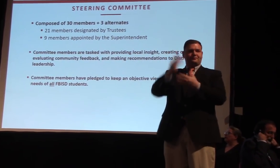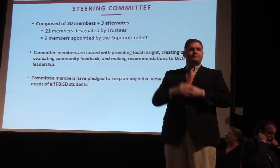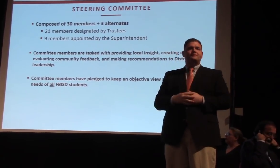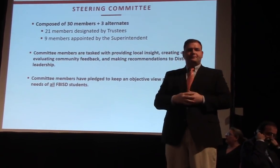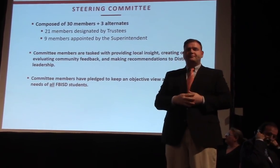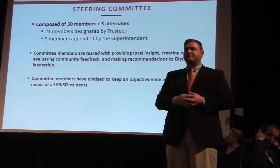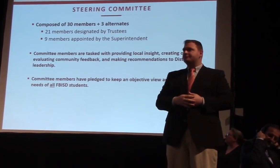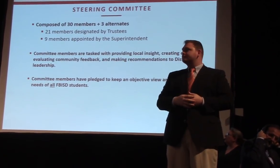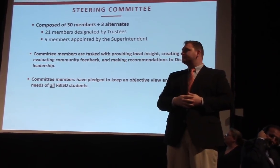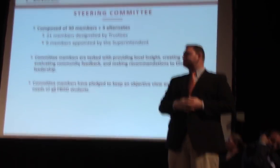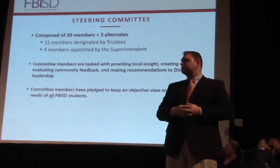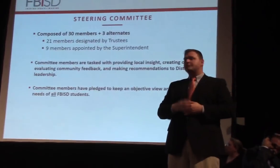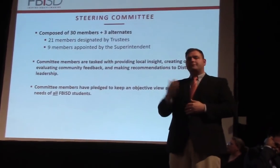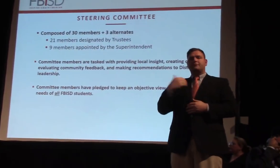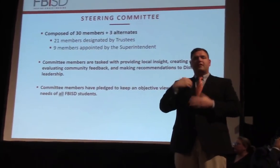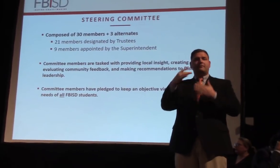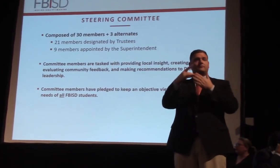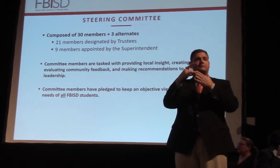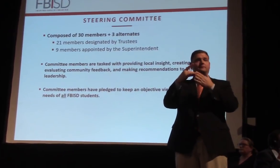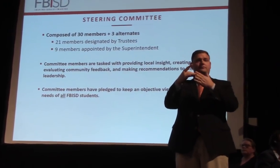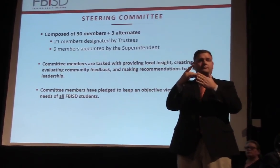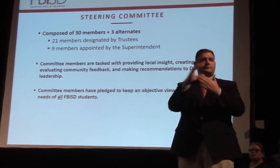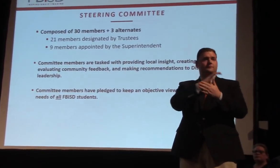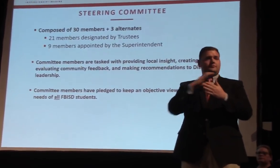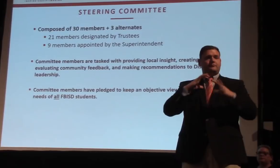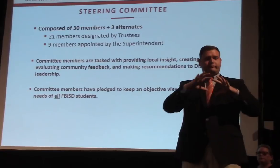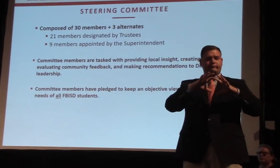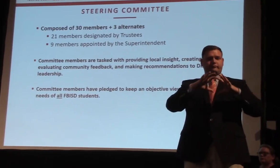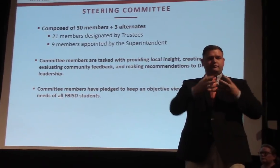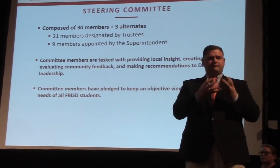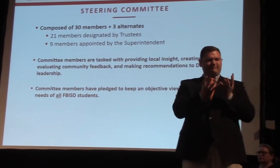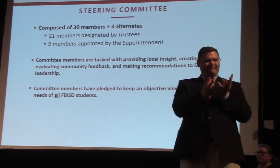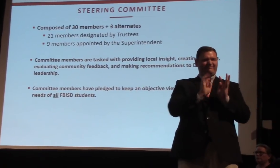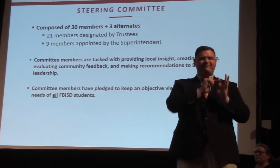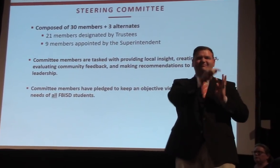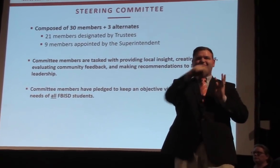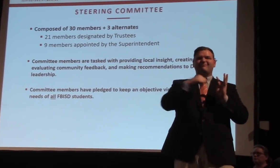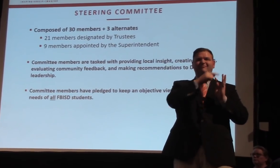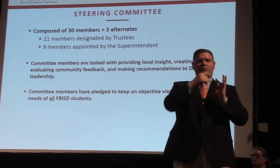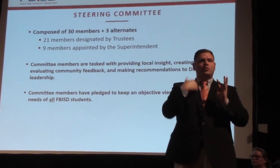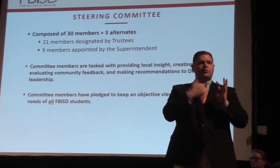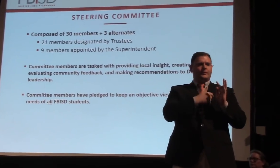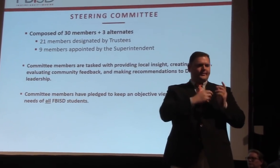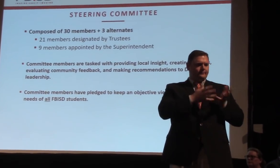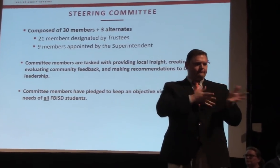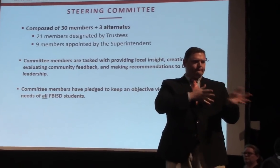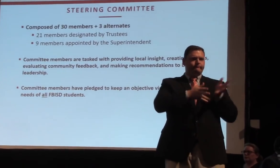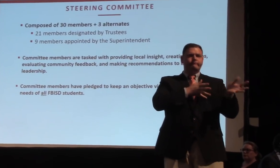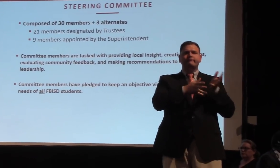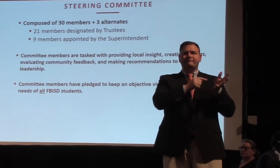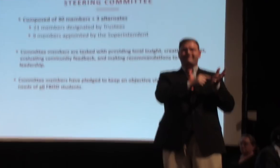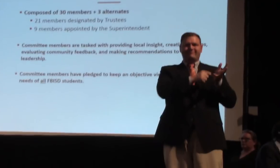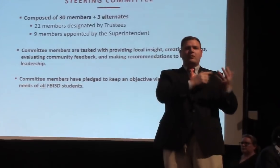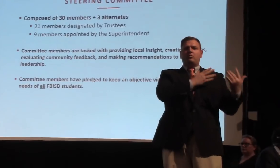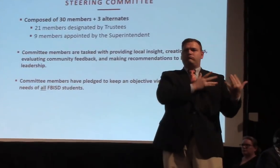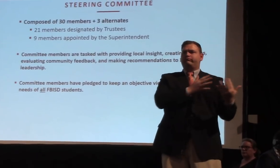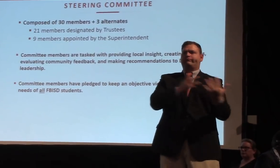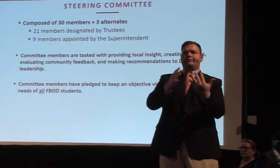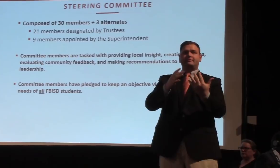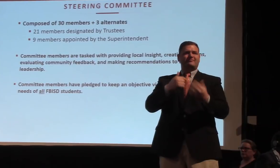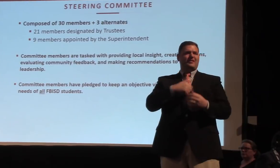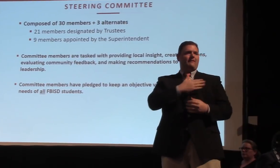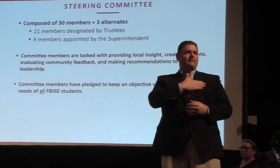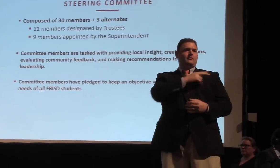We do have a steering committee that we have utilized this process. You'll see them here. They have name tags on like I do.